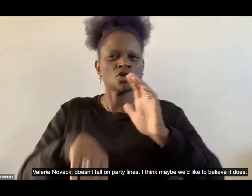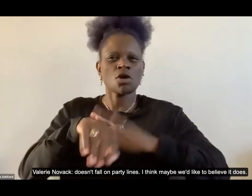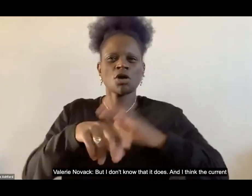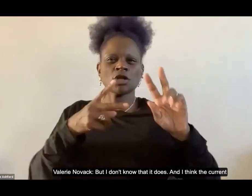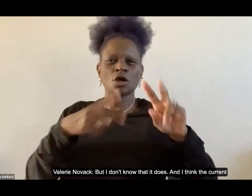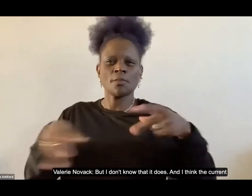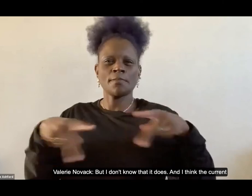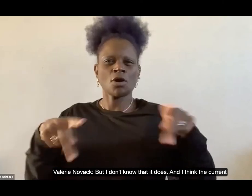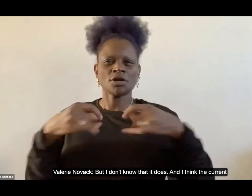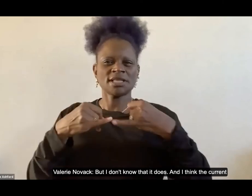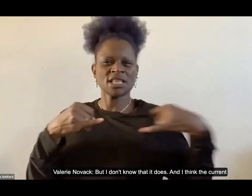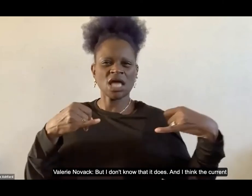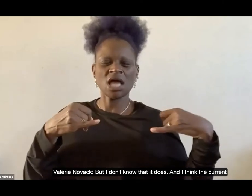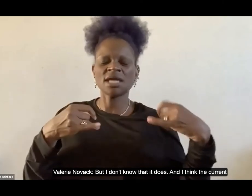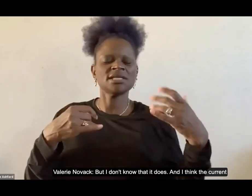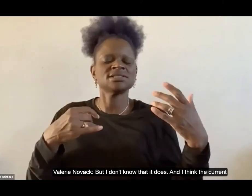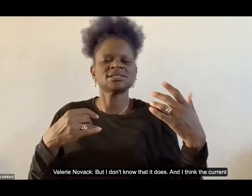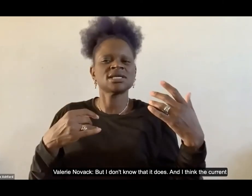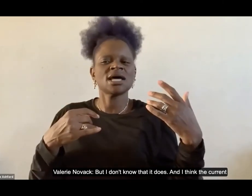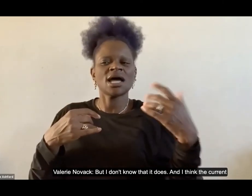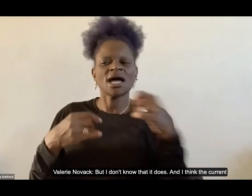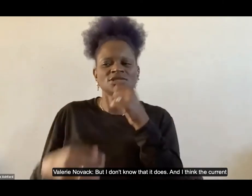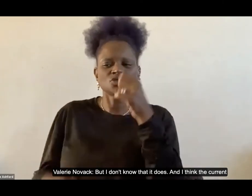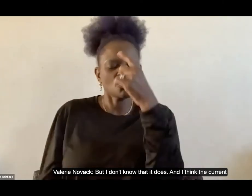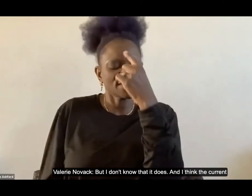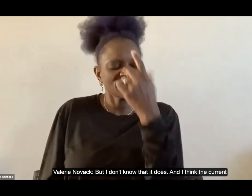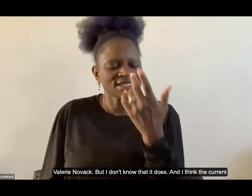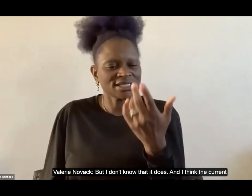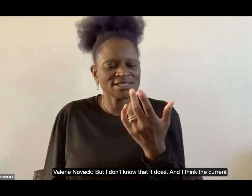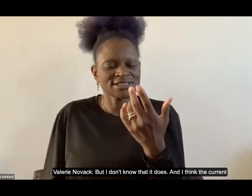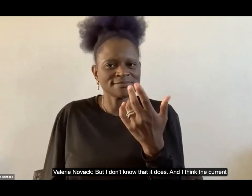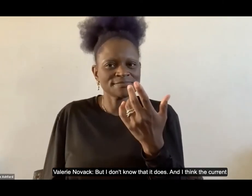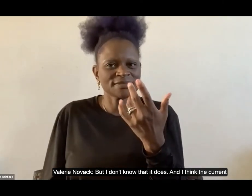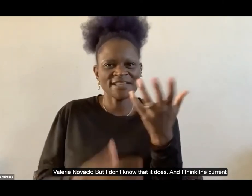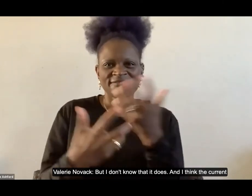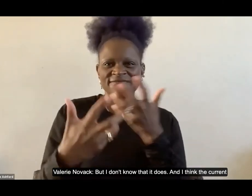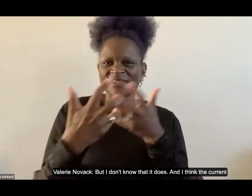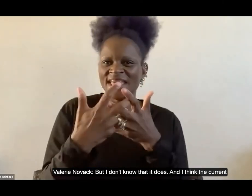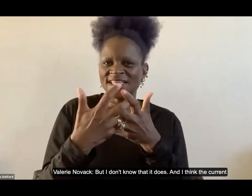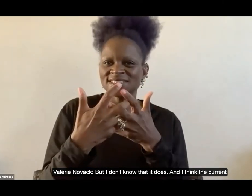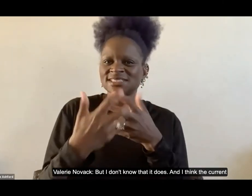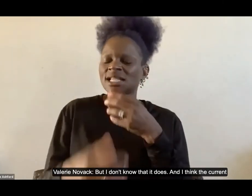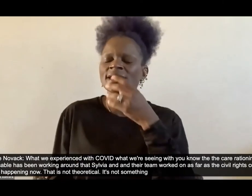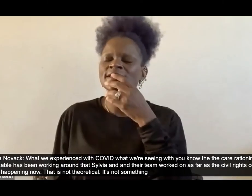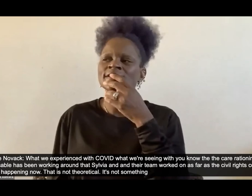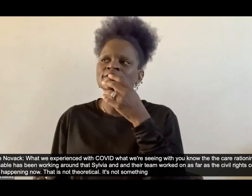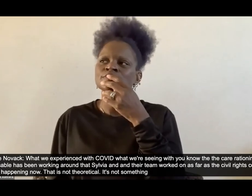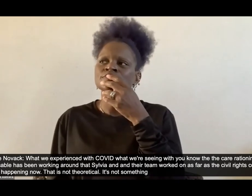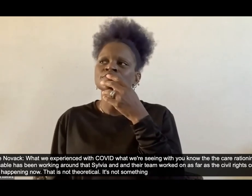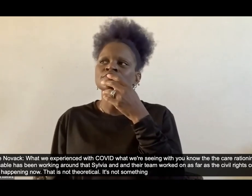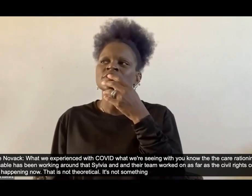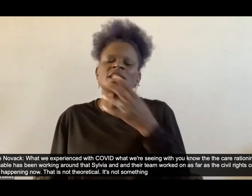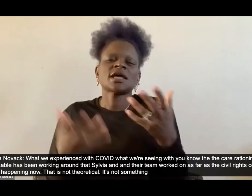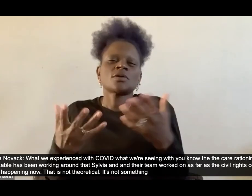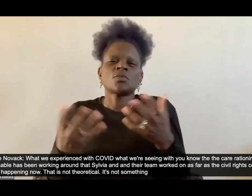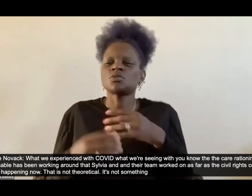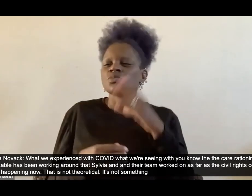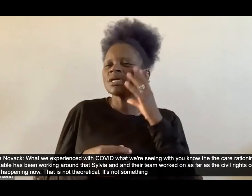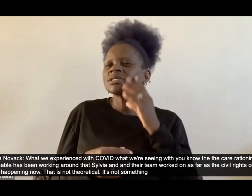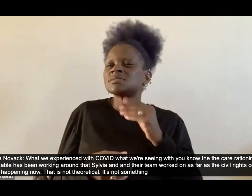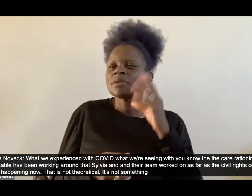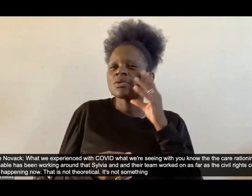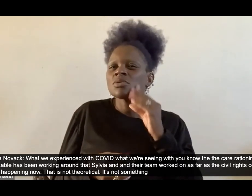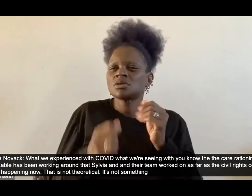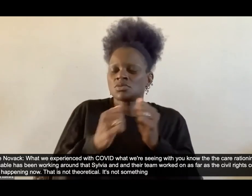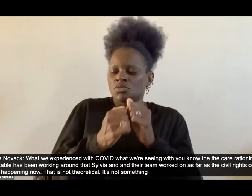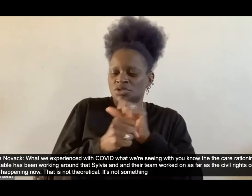but i i don't know that it does and i think uh the current uh what we experienced with covid what we're seeing